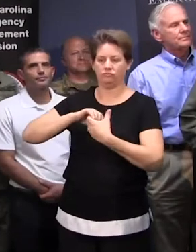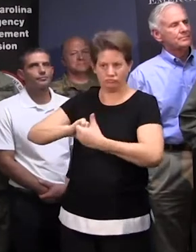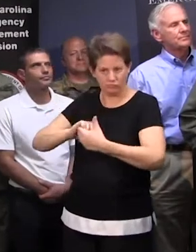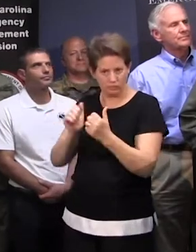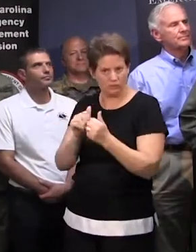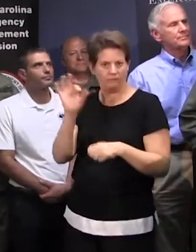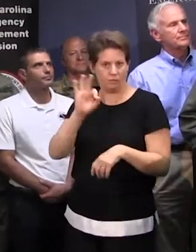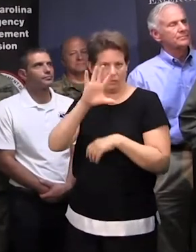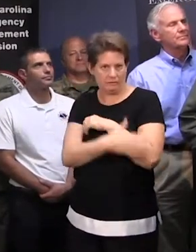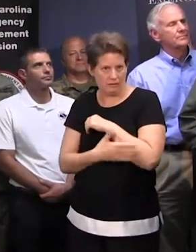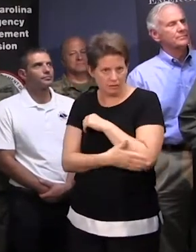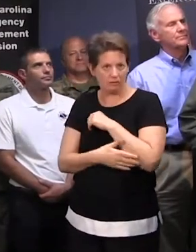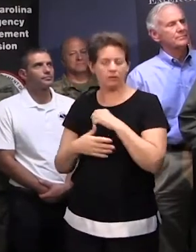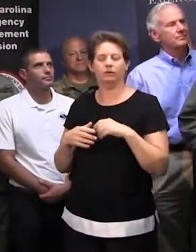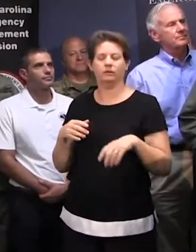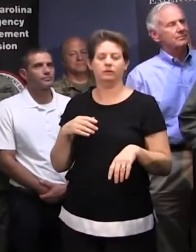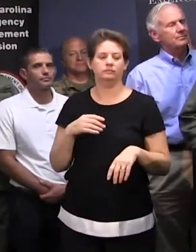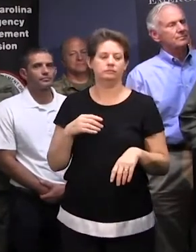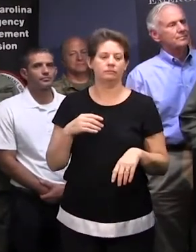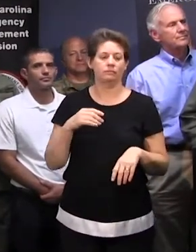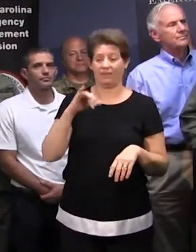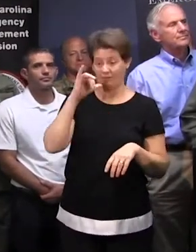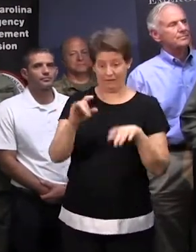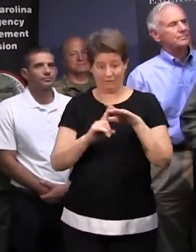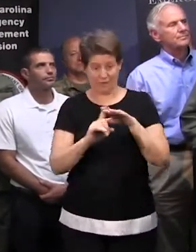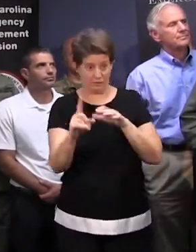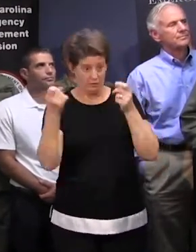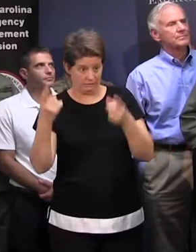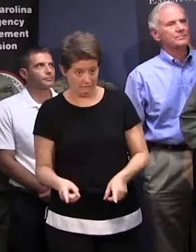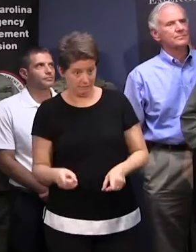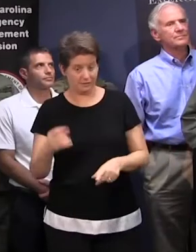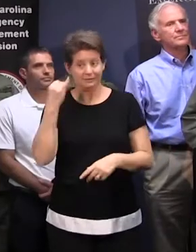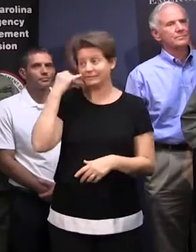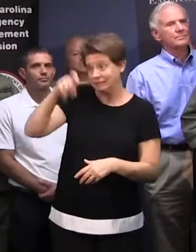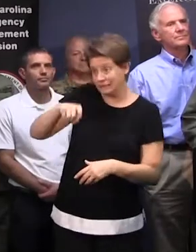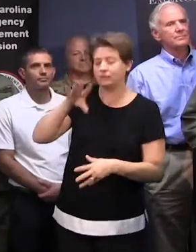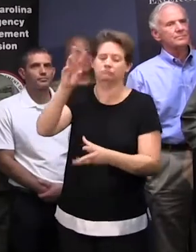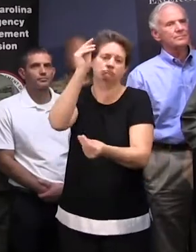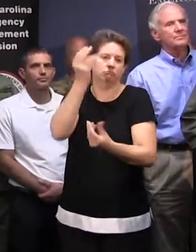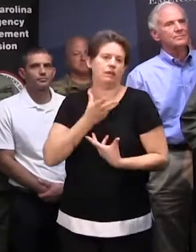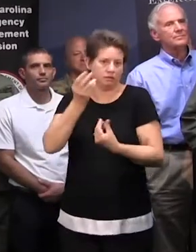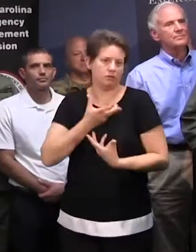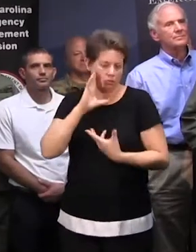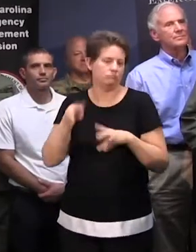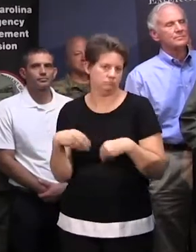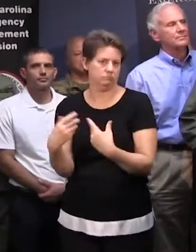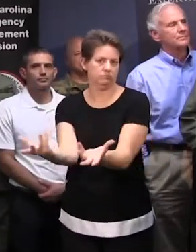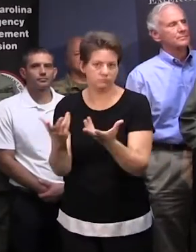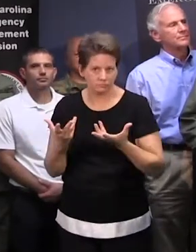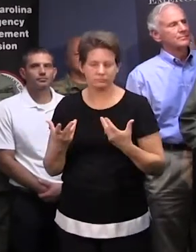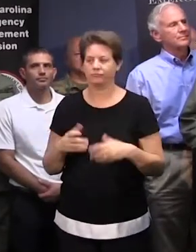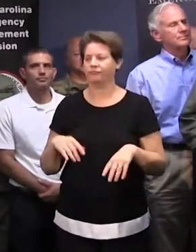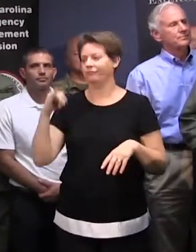to make sure that when the evacuation takes place, if any needs that are there, we will provide them, whether